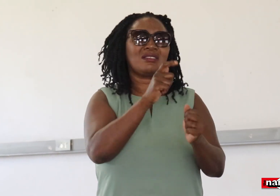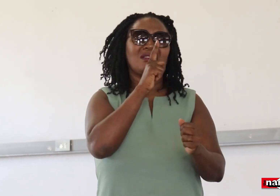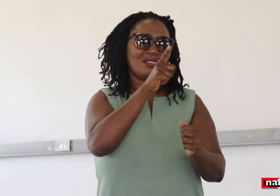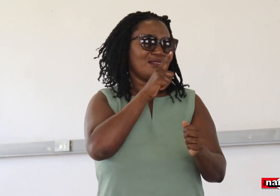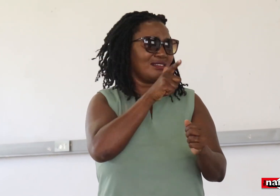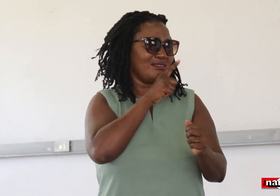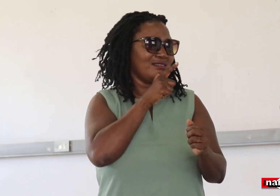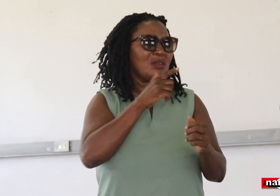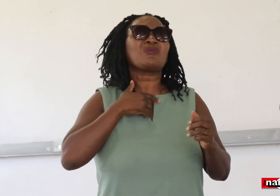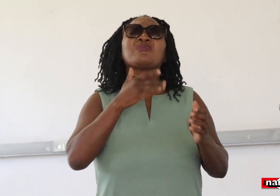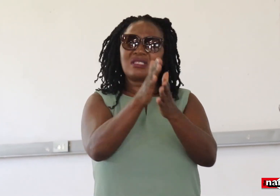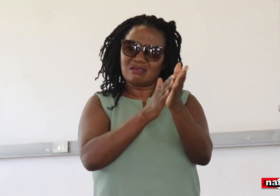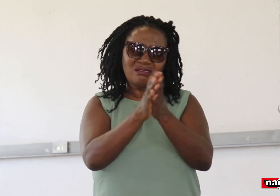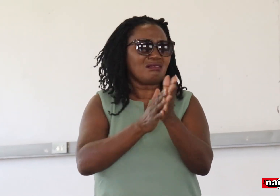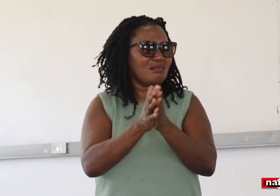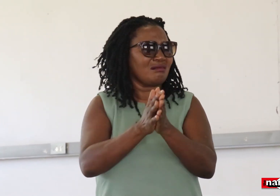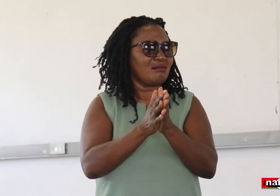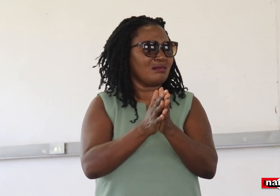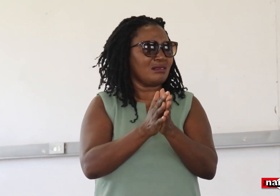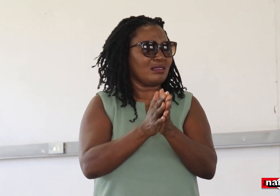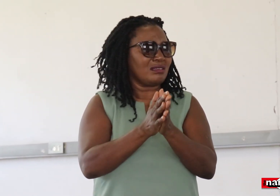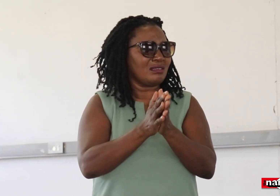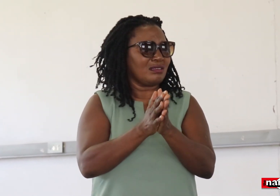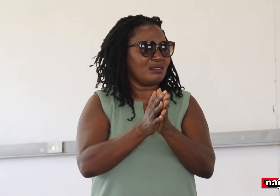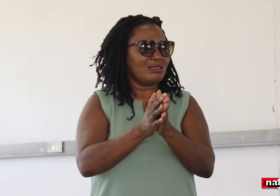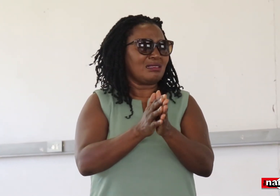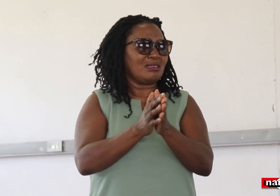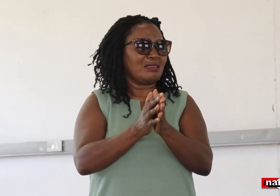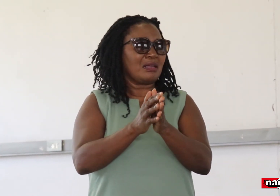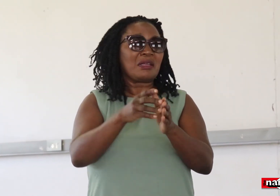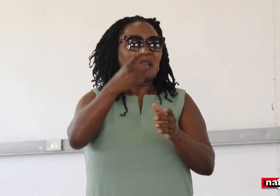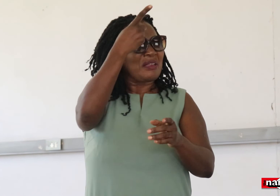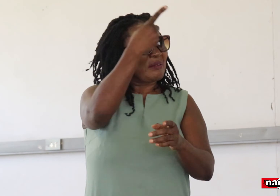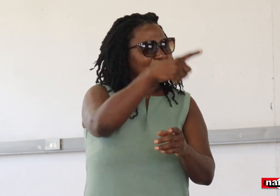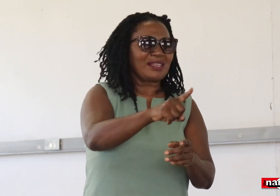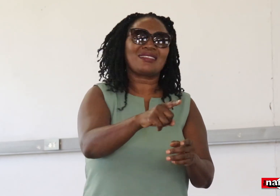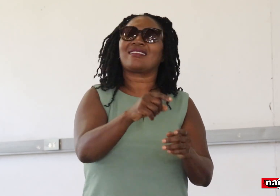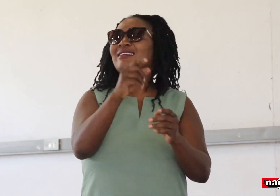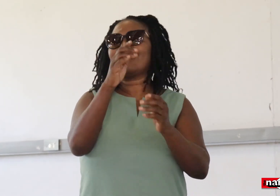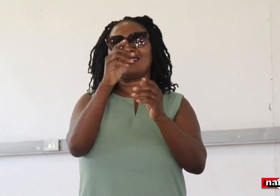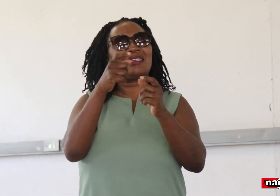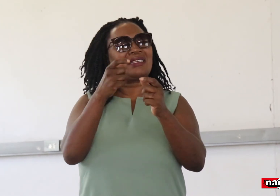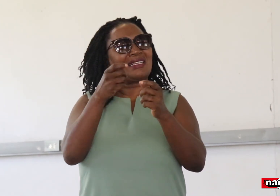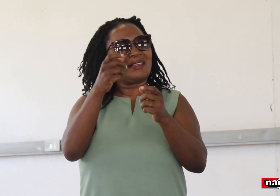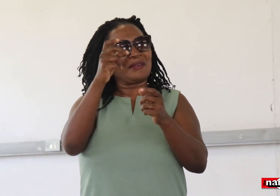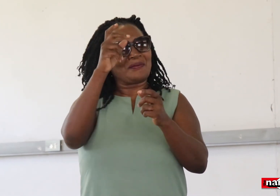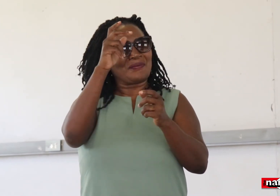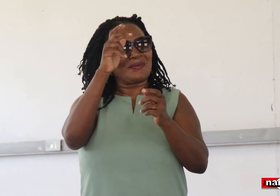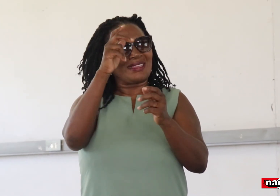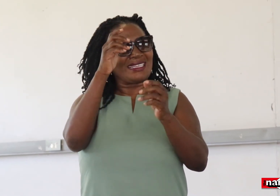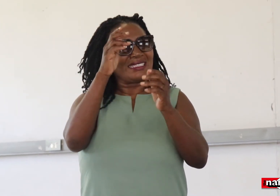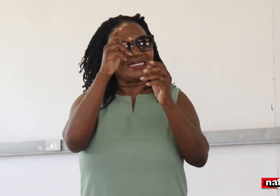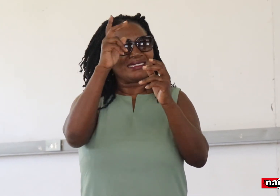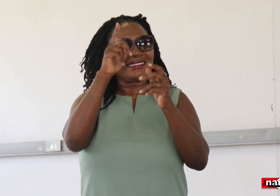We disabled people have interest to help our fellow disabled people, but they want